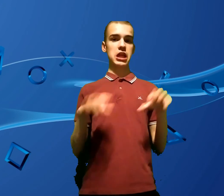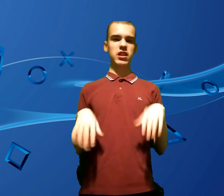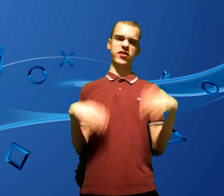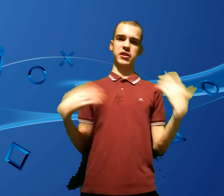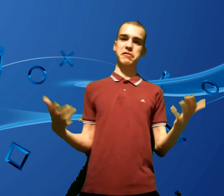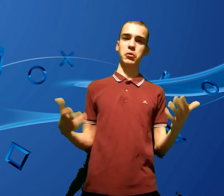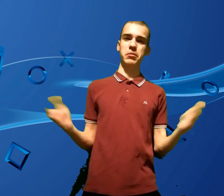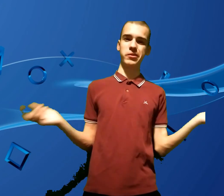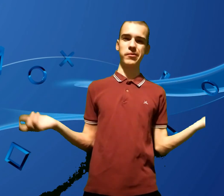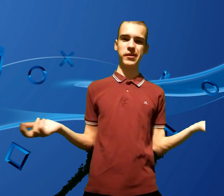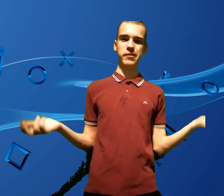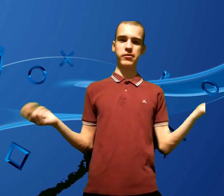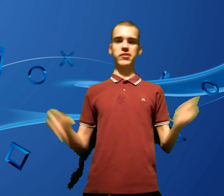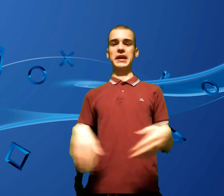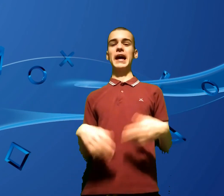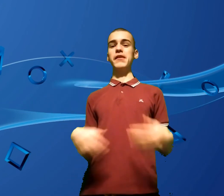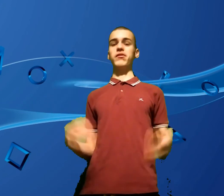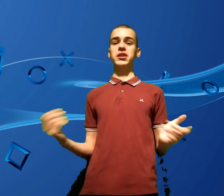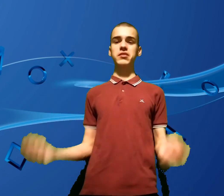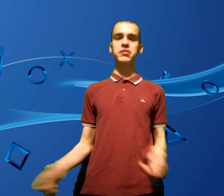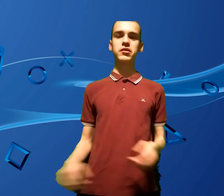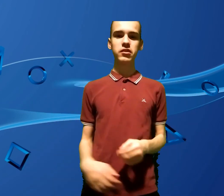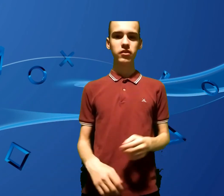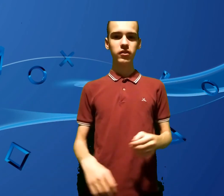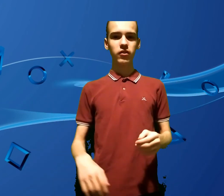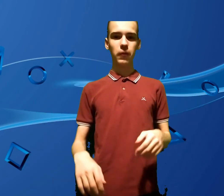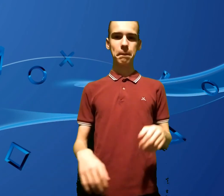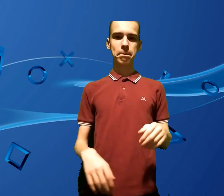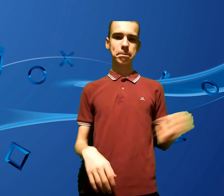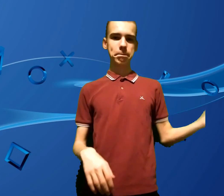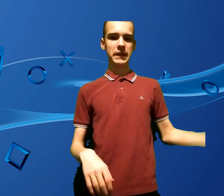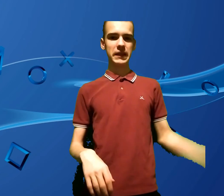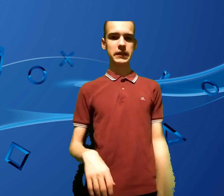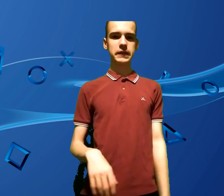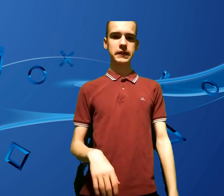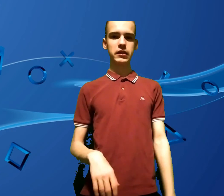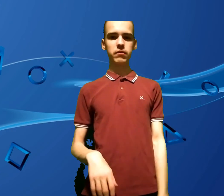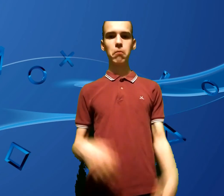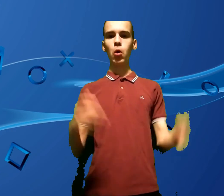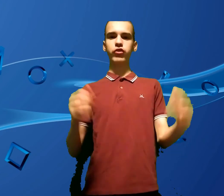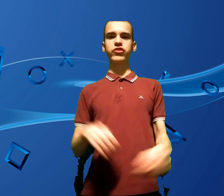It's like a flower, don't know about that, but it's like ivy. Or, like, moss.